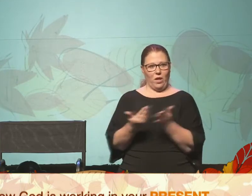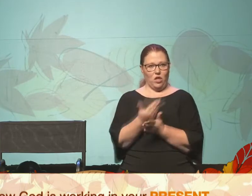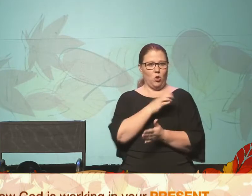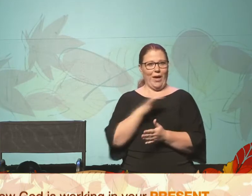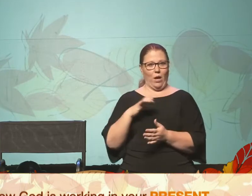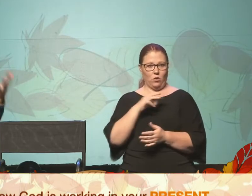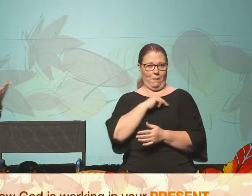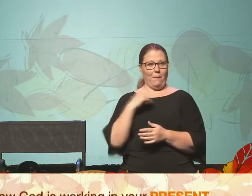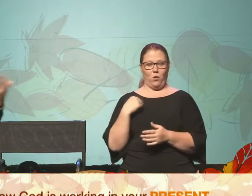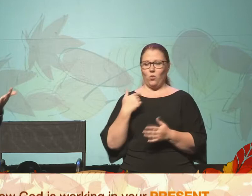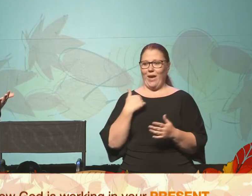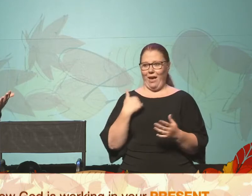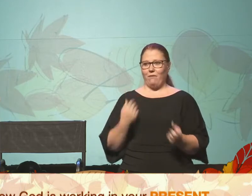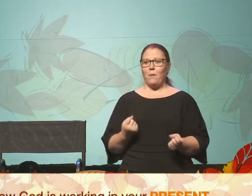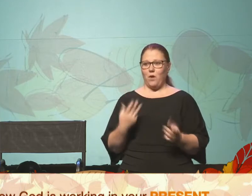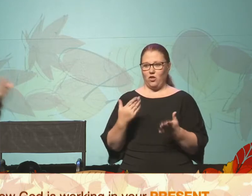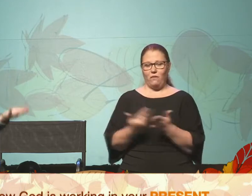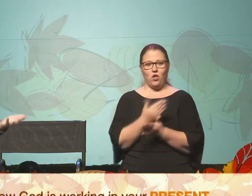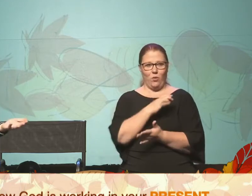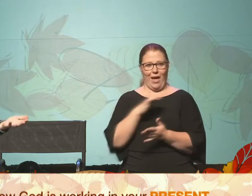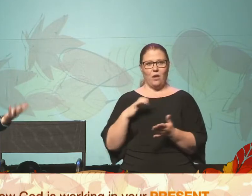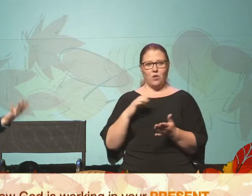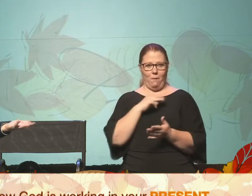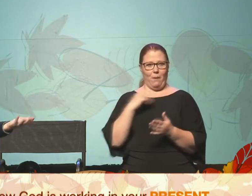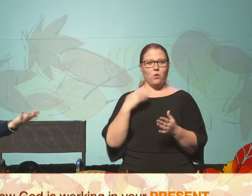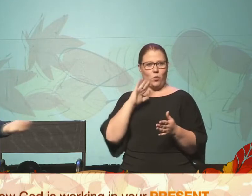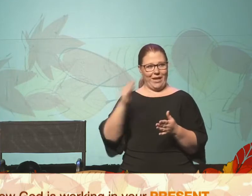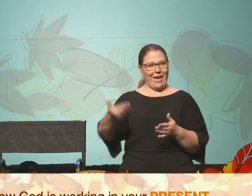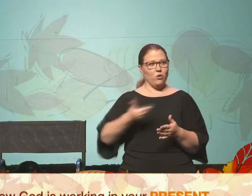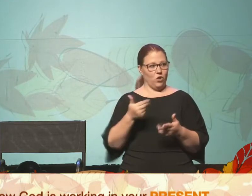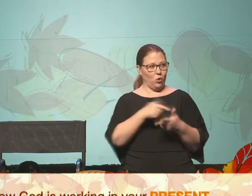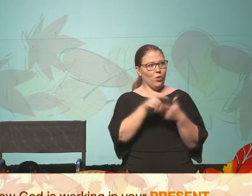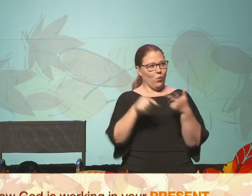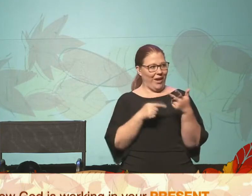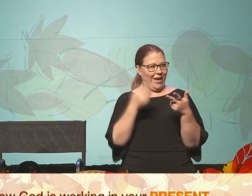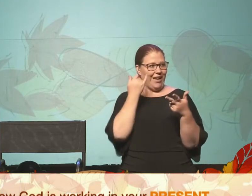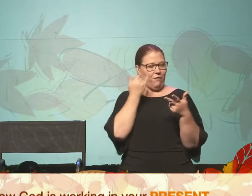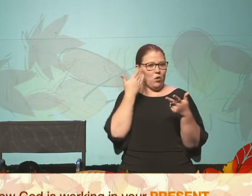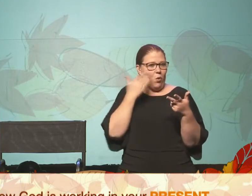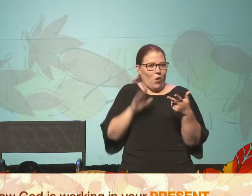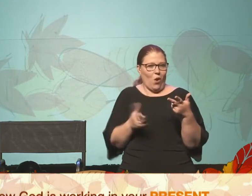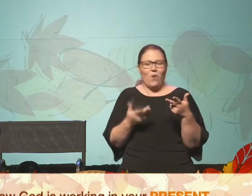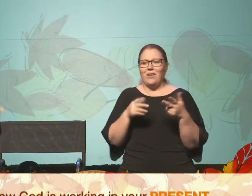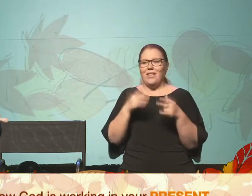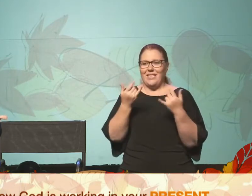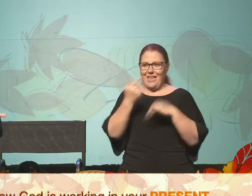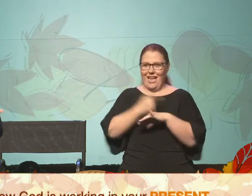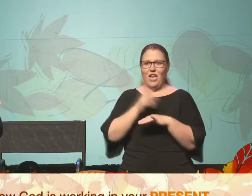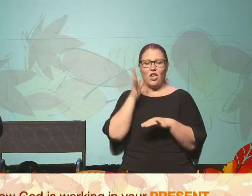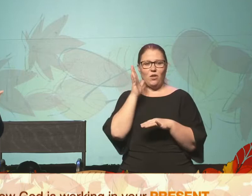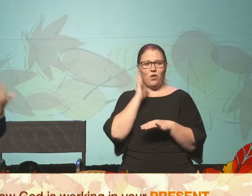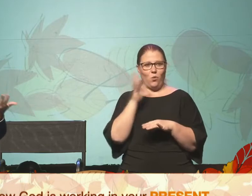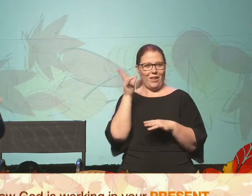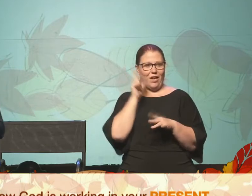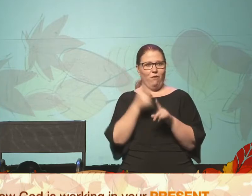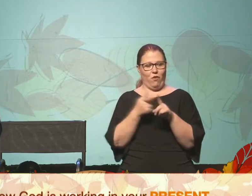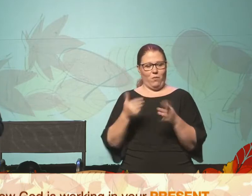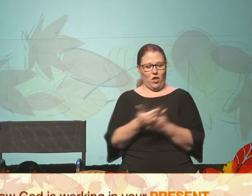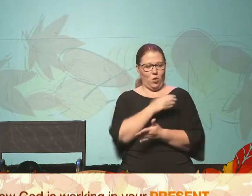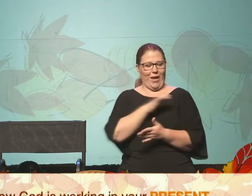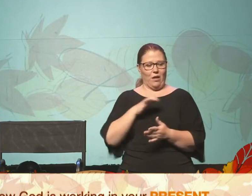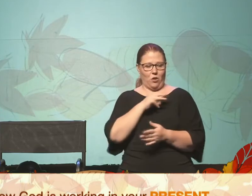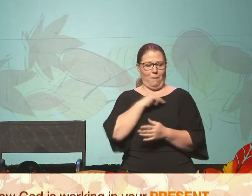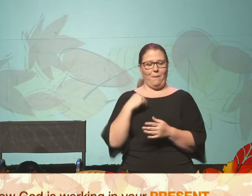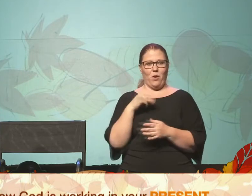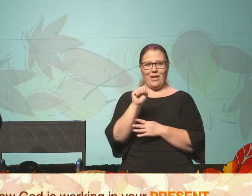members. So we have a whole bunch of new council members. We're going to introduce three to everybody in case you don't know them. And so today you're going to get to hear from one of our new council members,